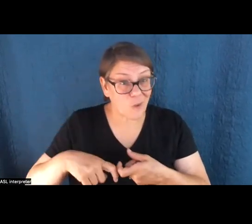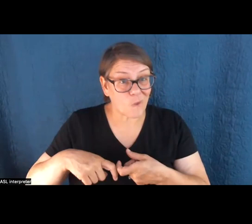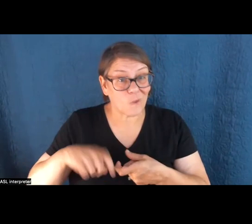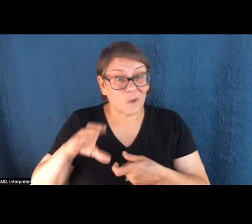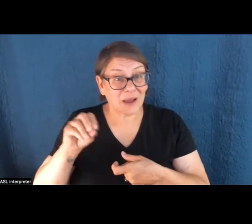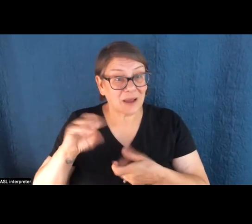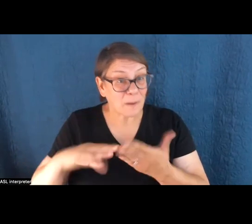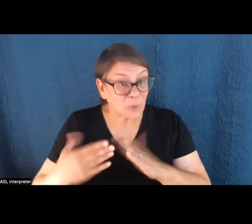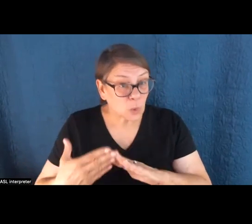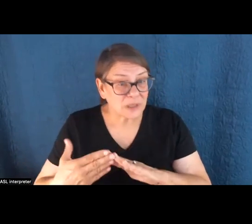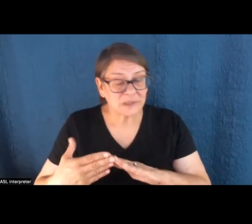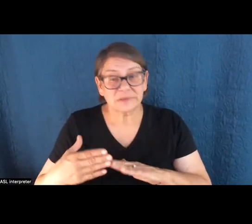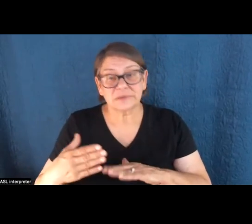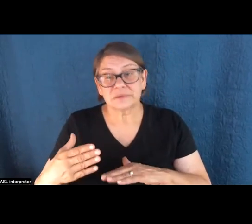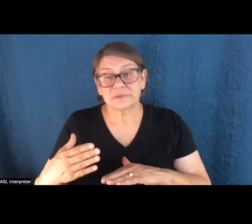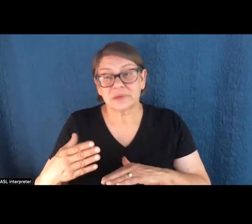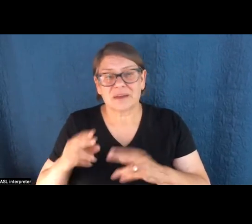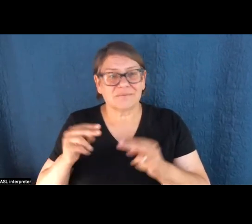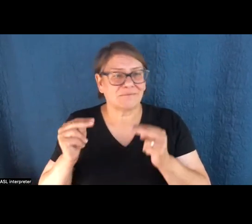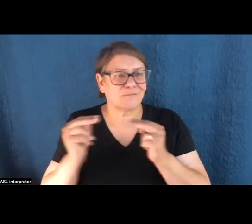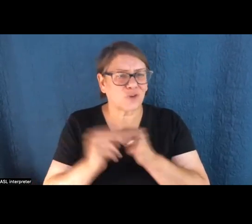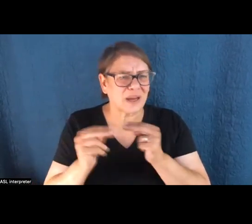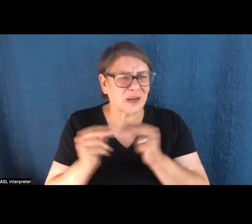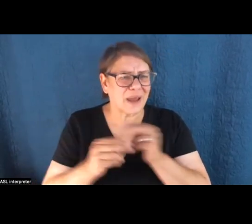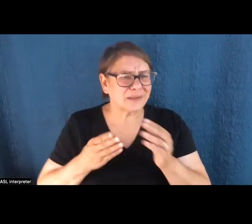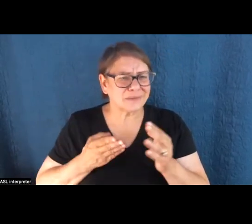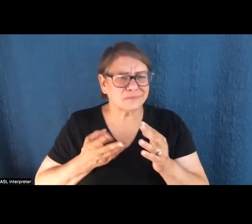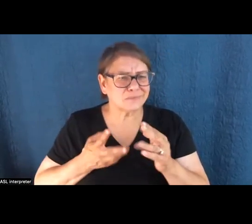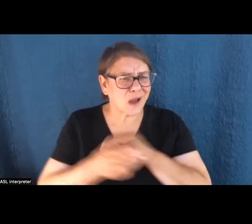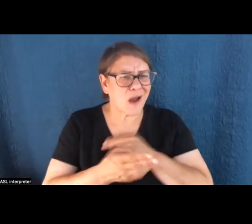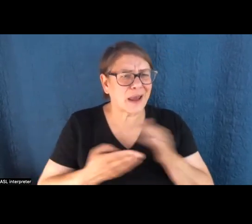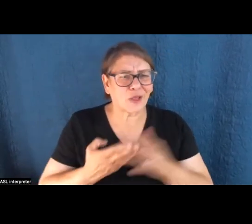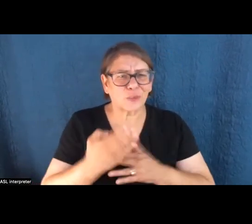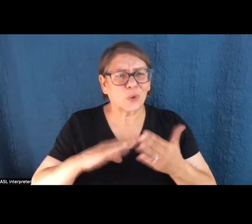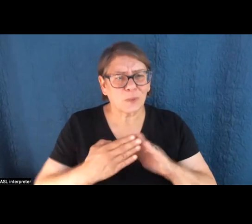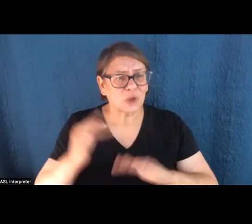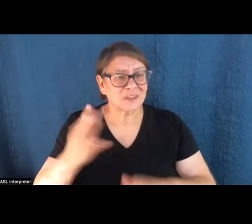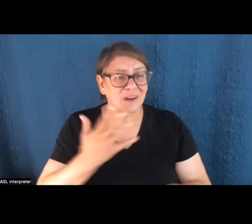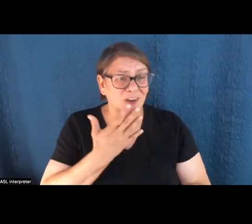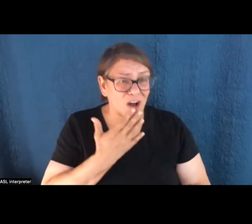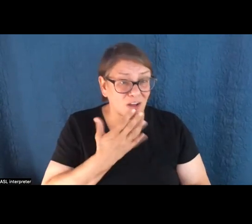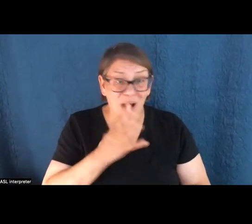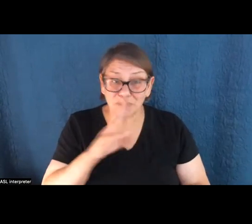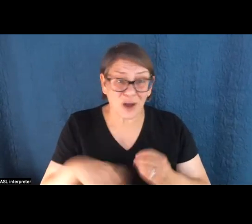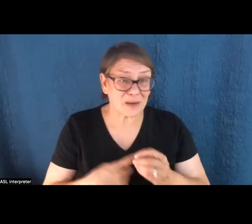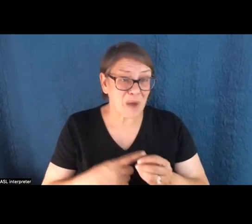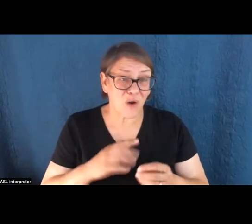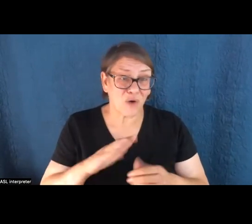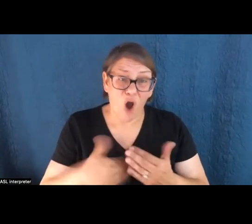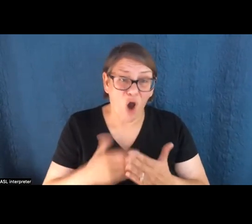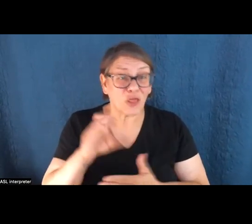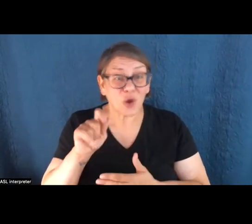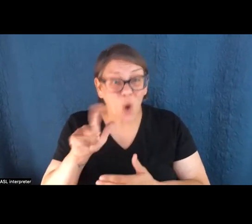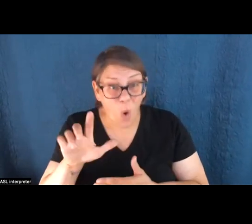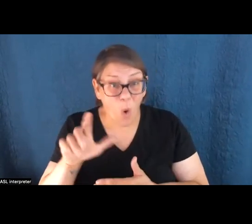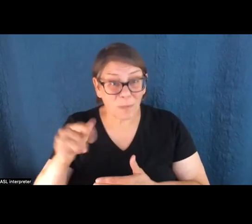of redlining and freeways slicing through communities of color. And I'm talking about all the coal plants and the coal mines on